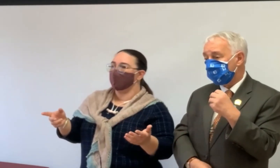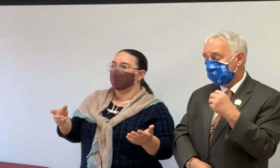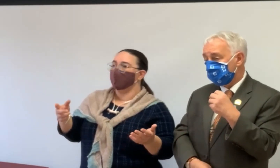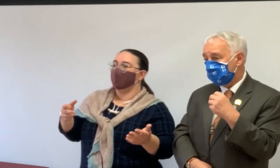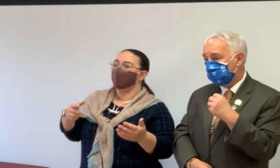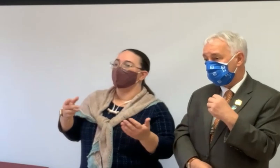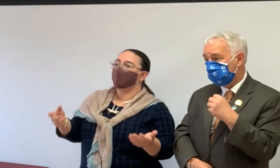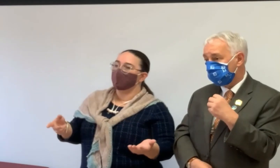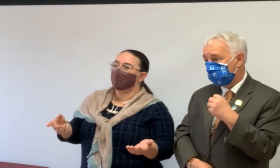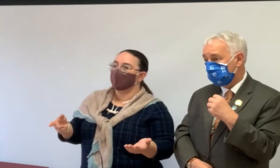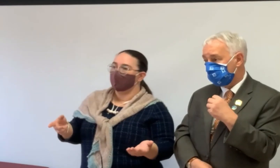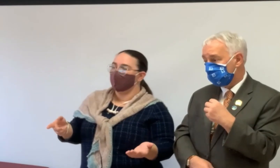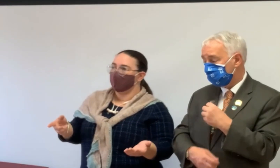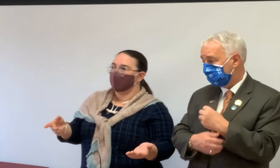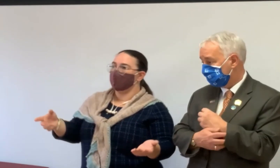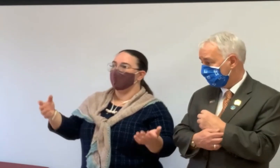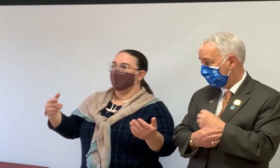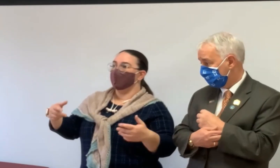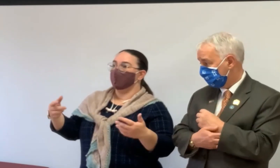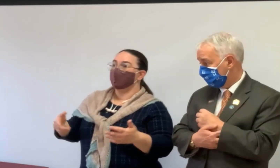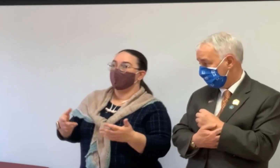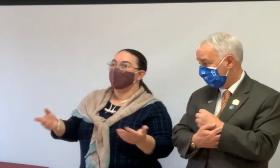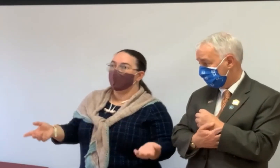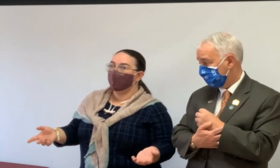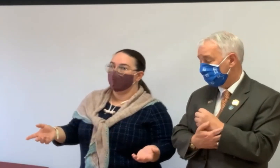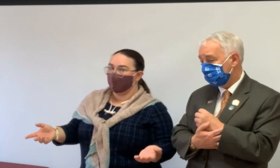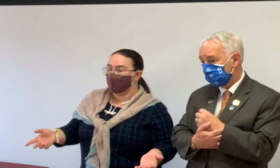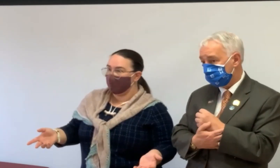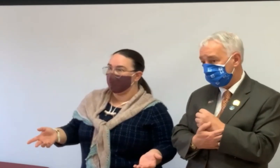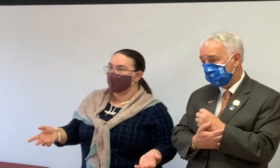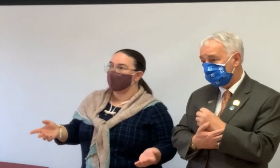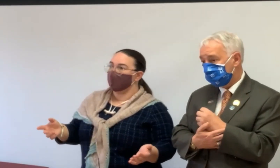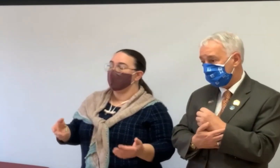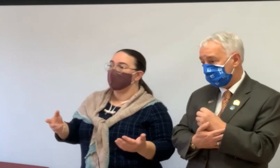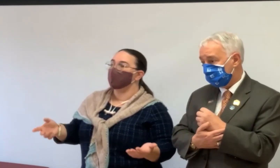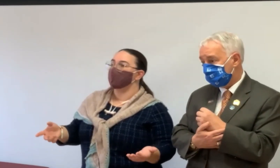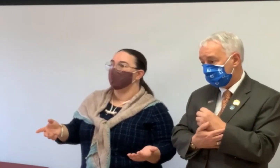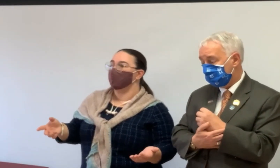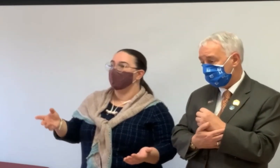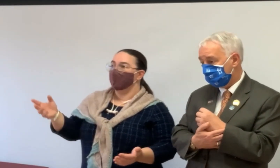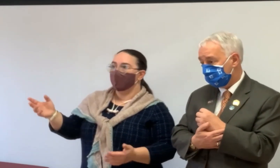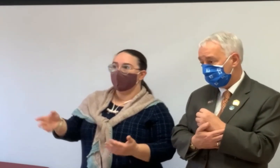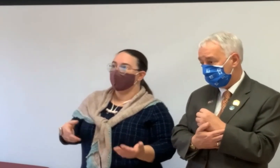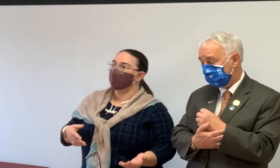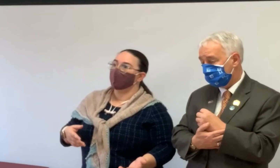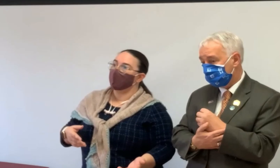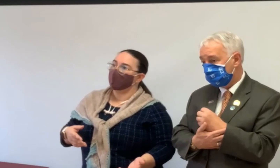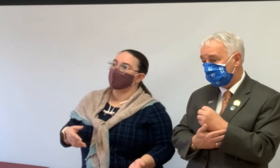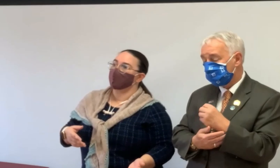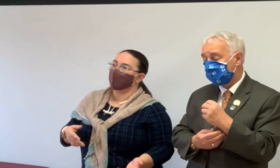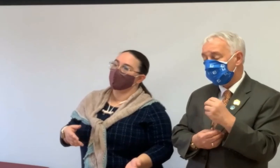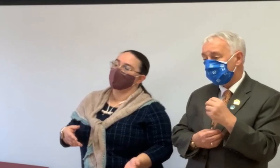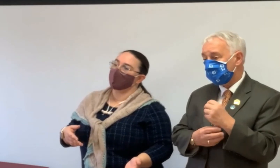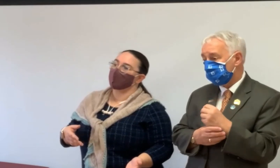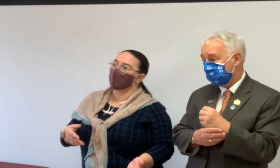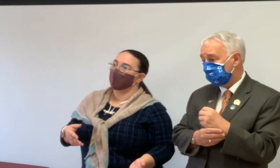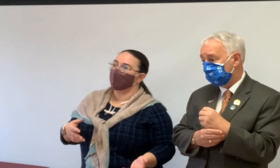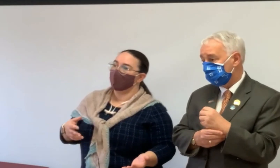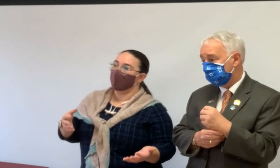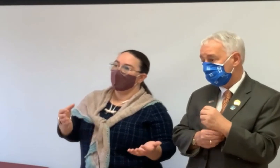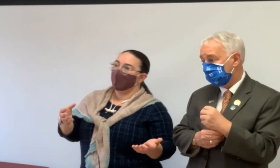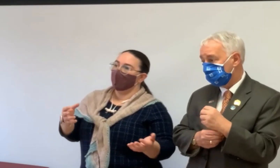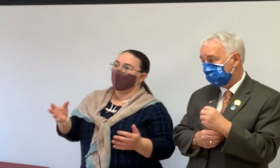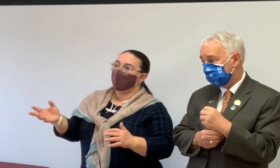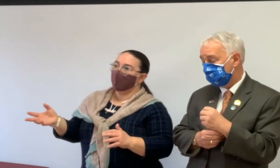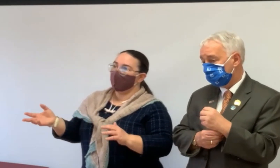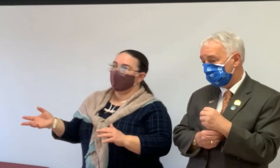every consumer, even before you decide to work with us, to decide if you work with us and then to decide if you do any particular transaction along